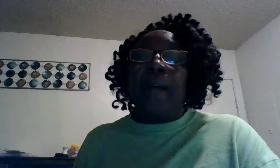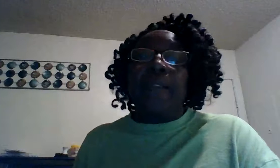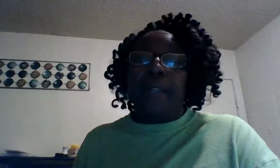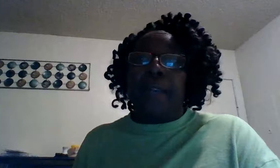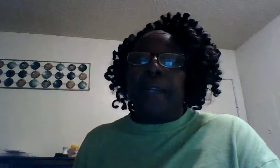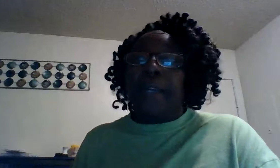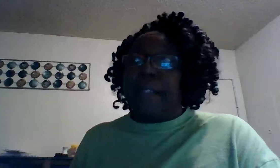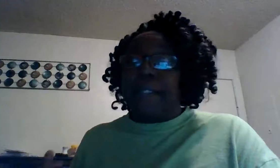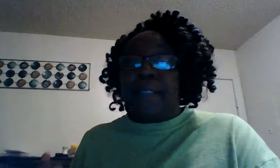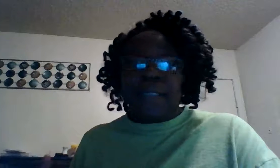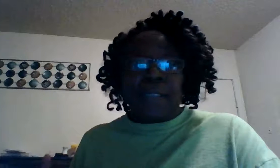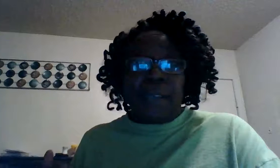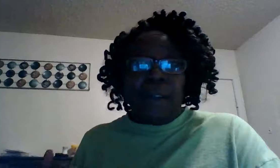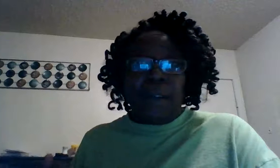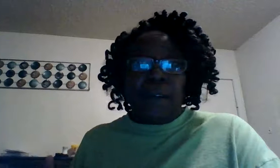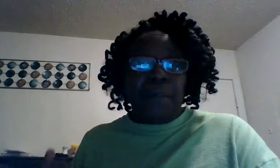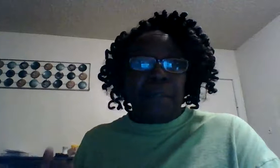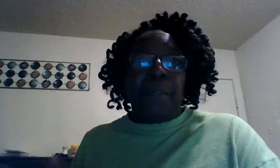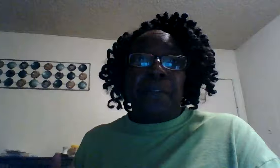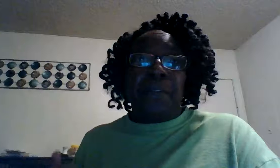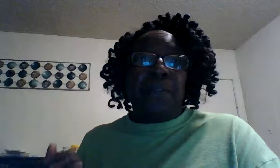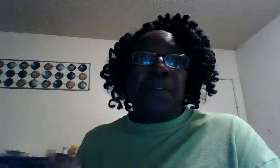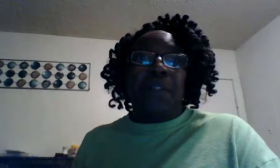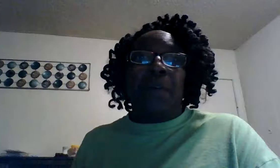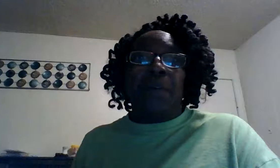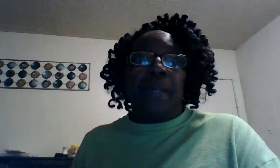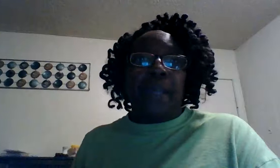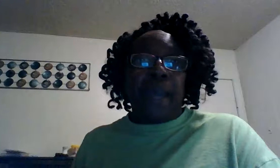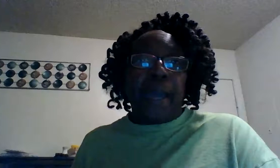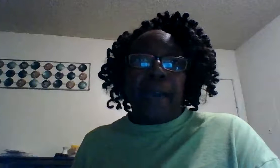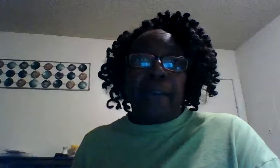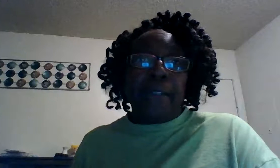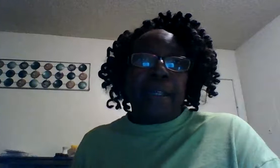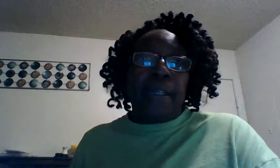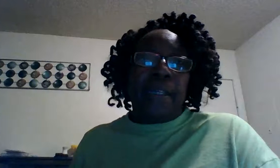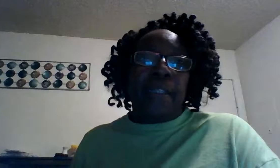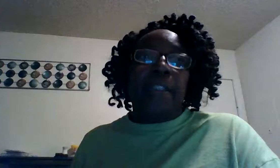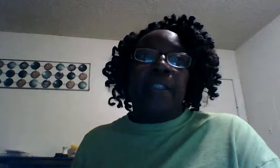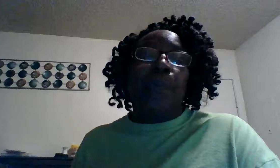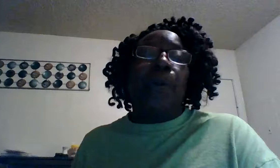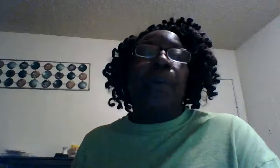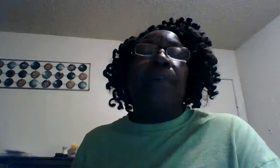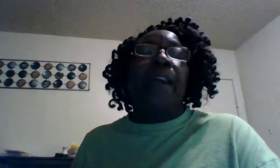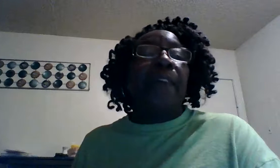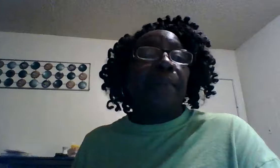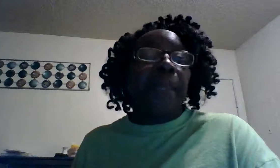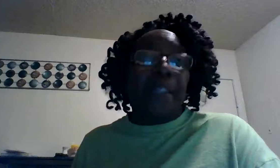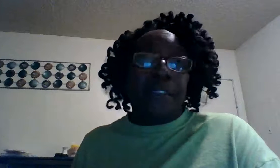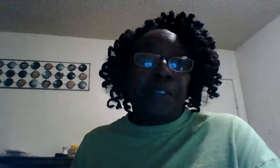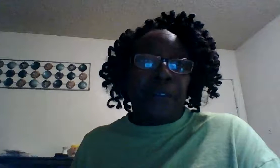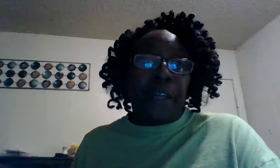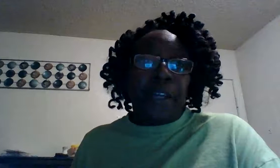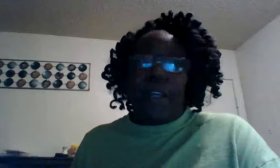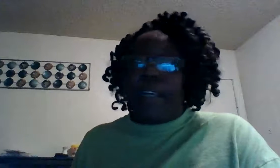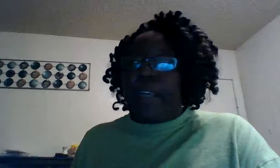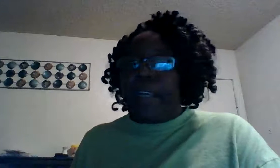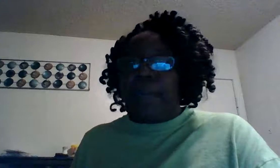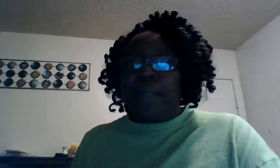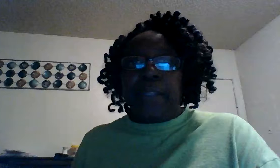today this is uh minister john harry and this is word faith ministry and we